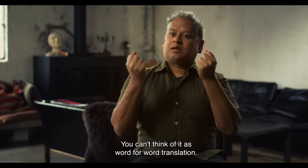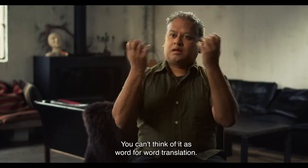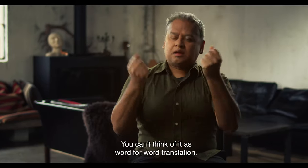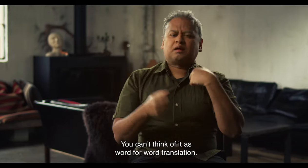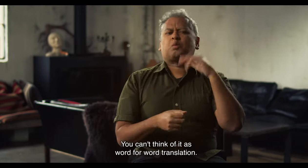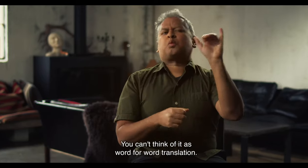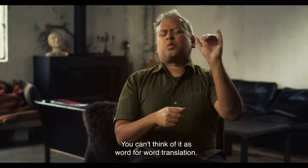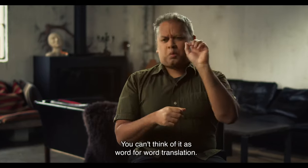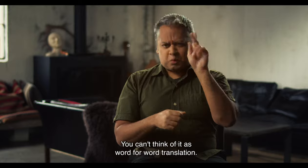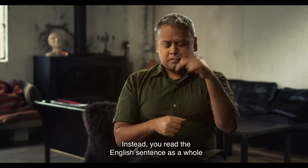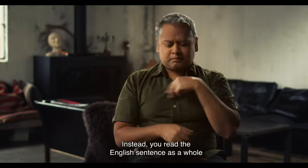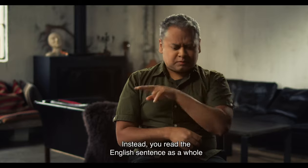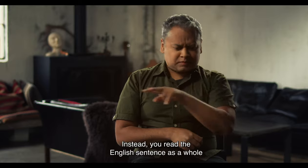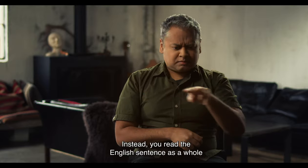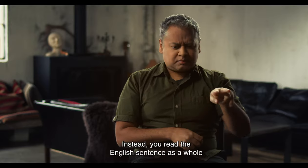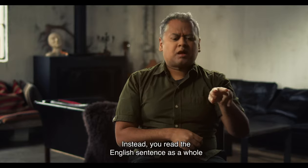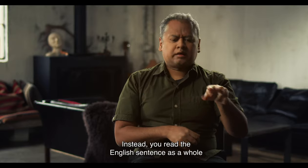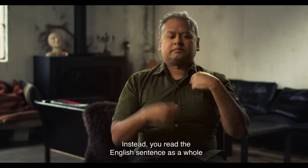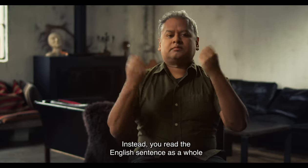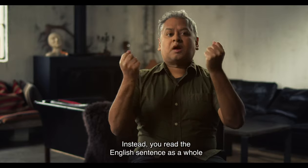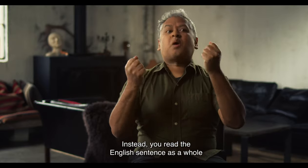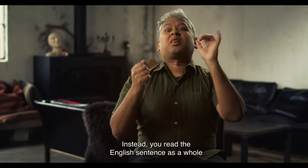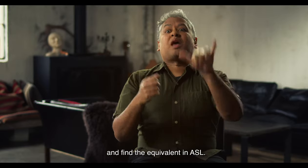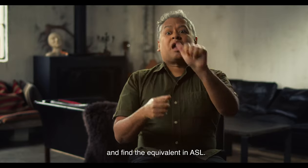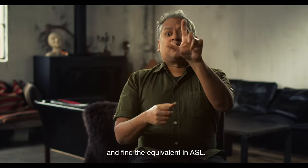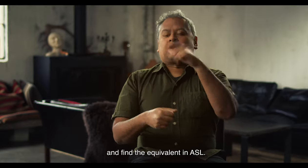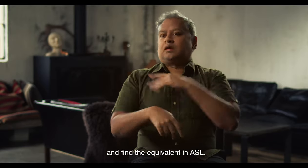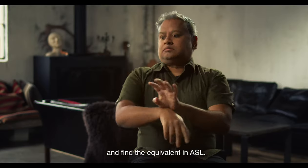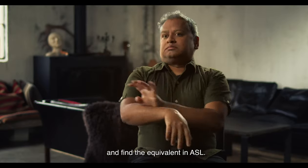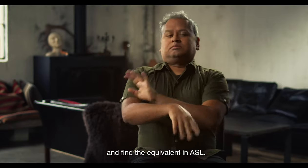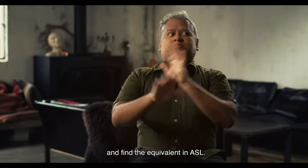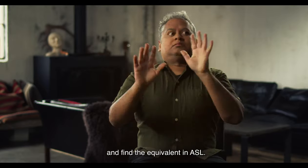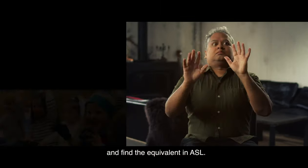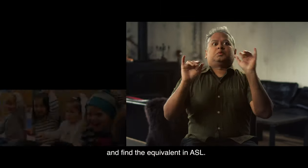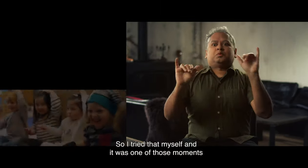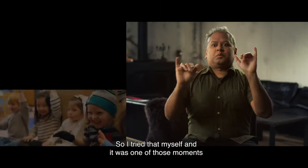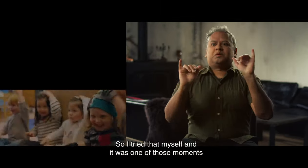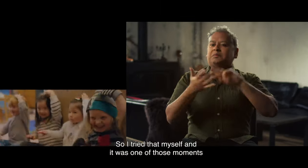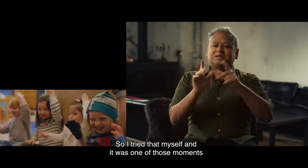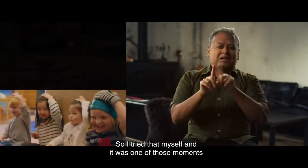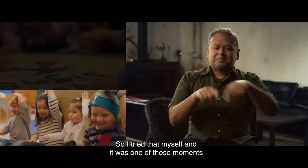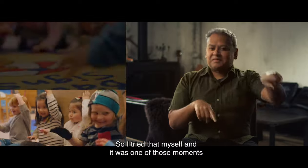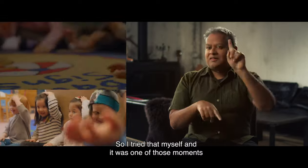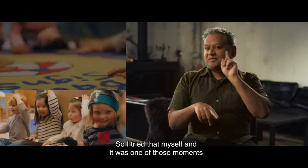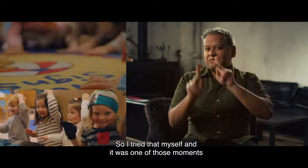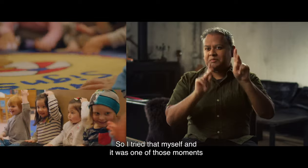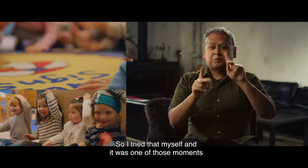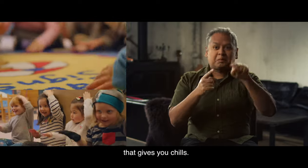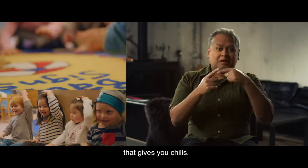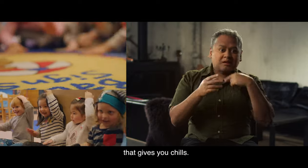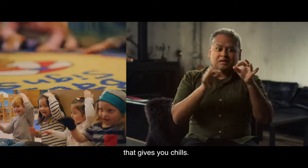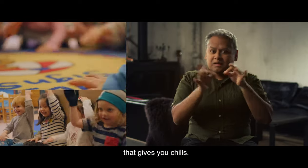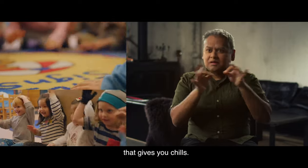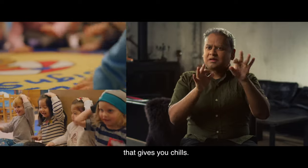of it as word for word translation. Instead you read the English sentence as a whole and find the equivalent in ASL. So I tried that myself and it was one of